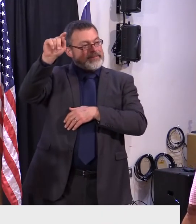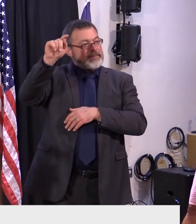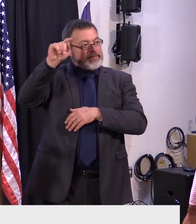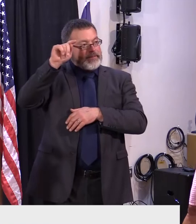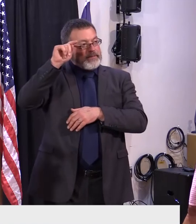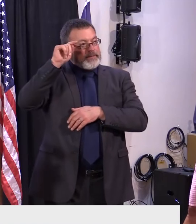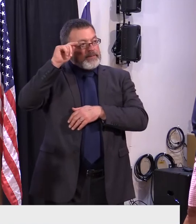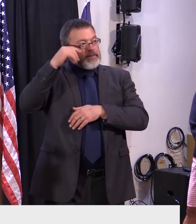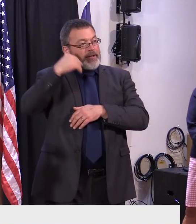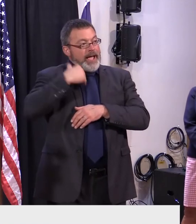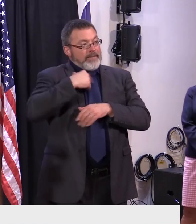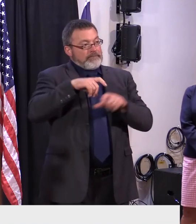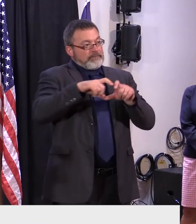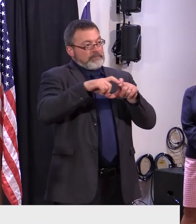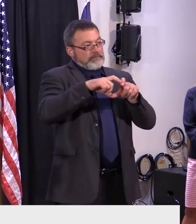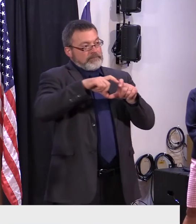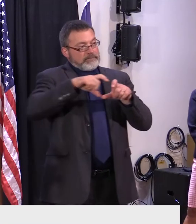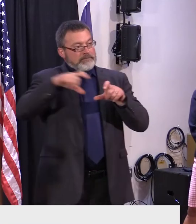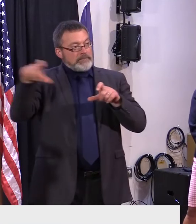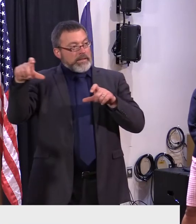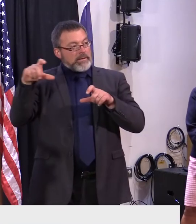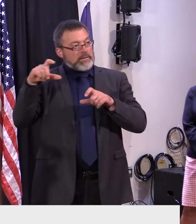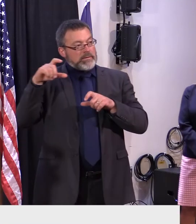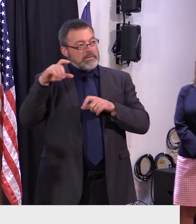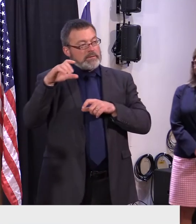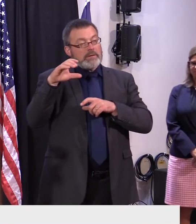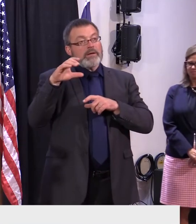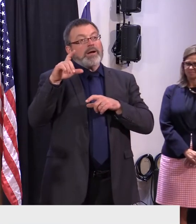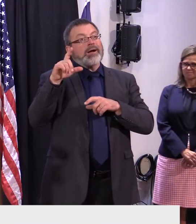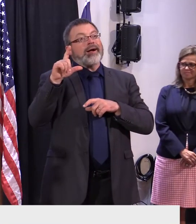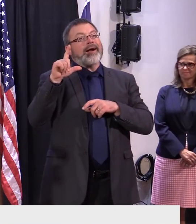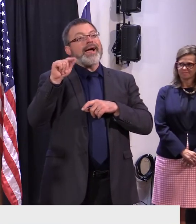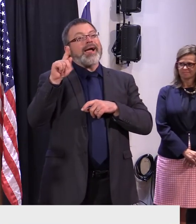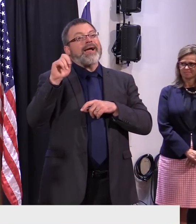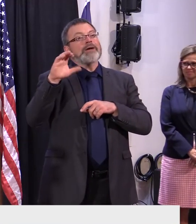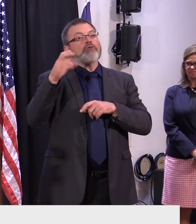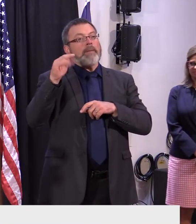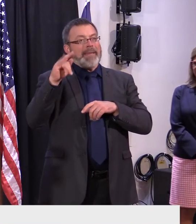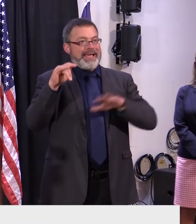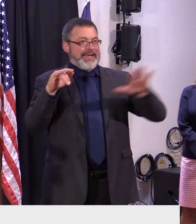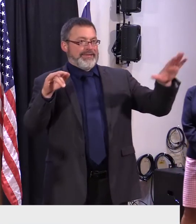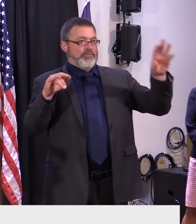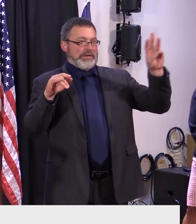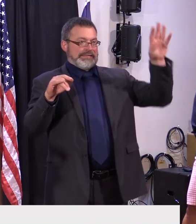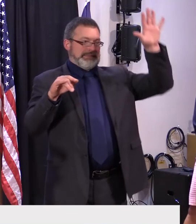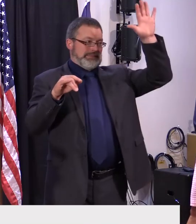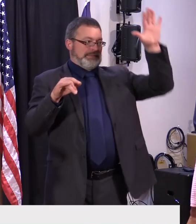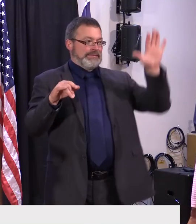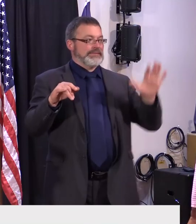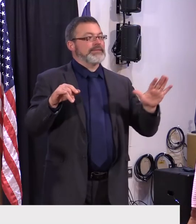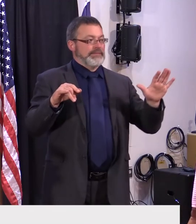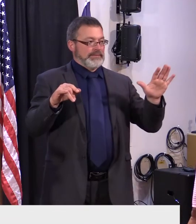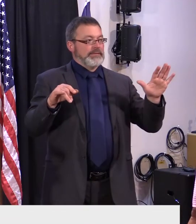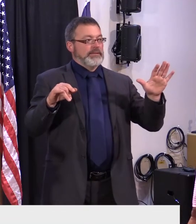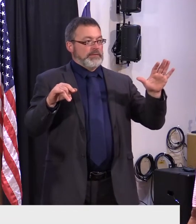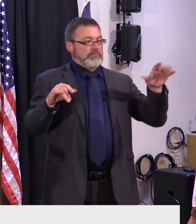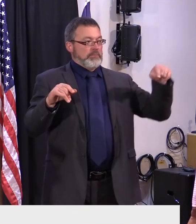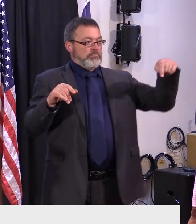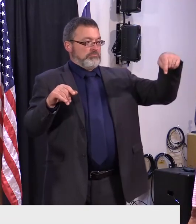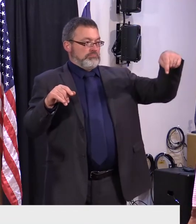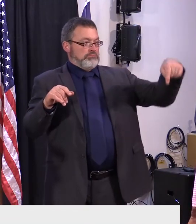all fully permitted through lake champlain they can go to the the lower part of the state and beyond